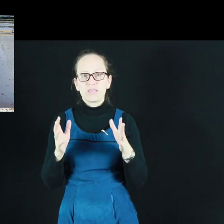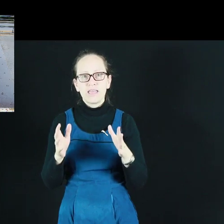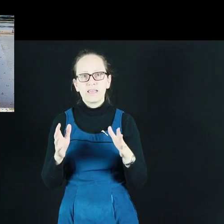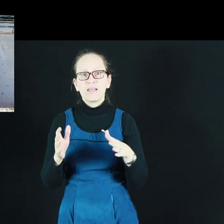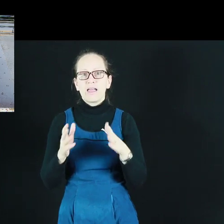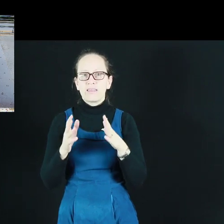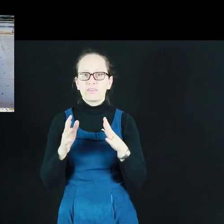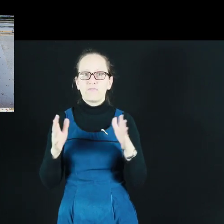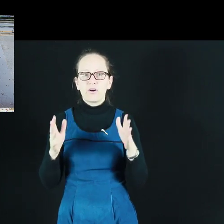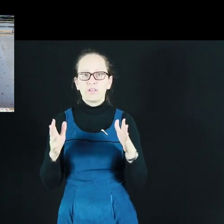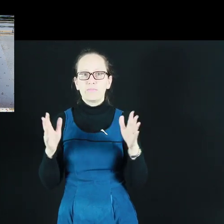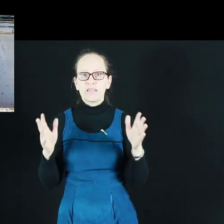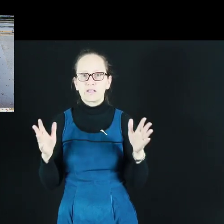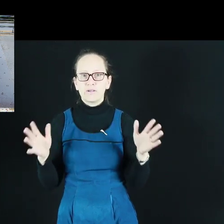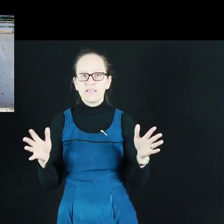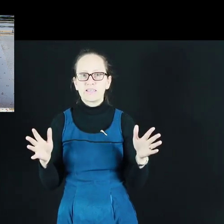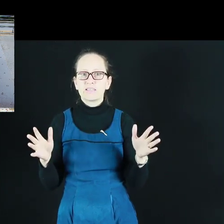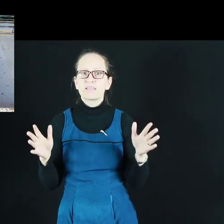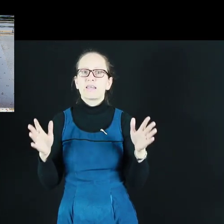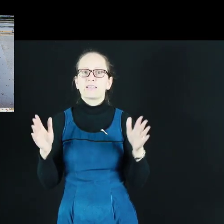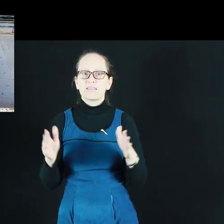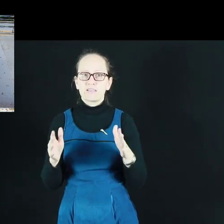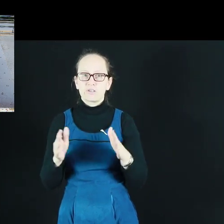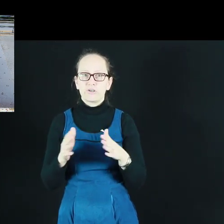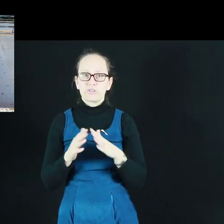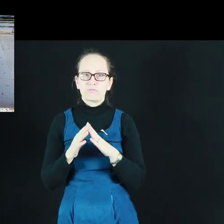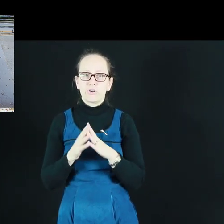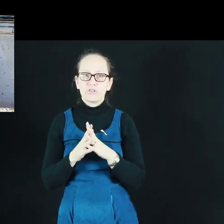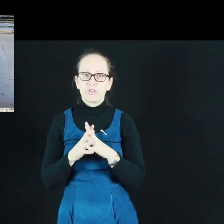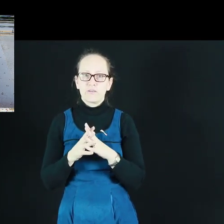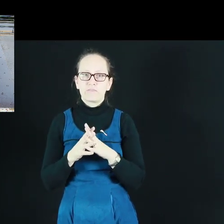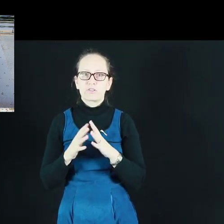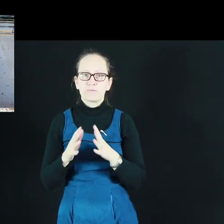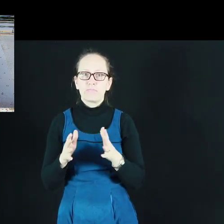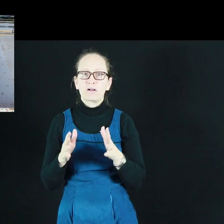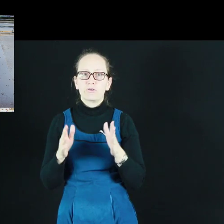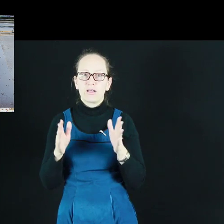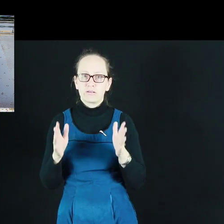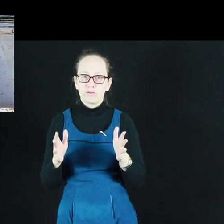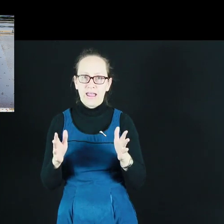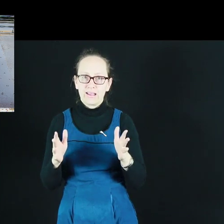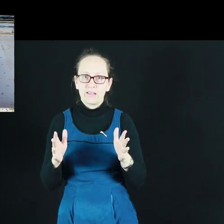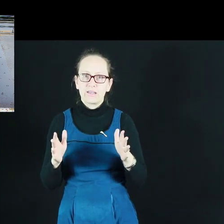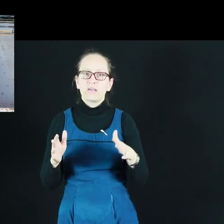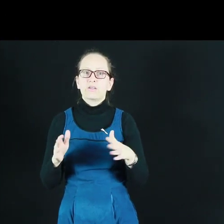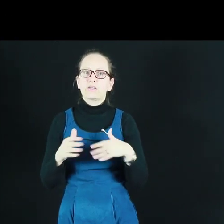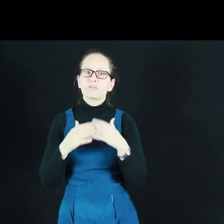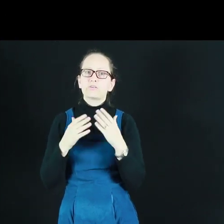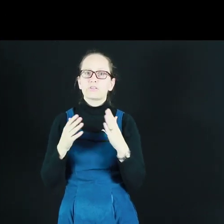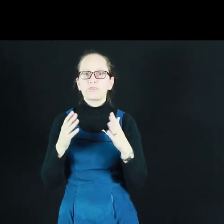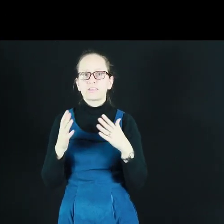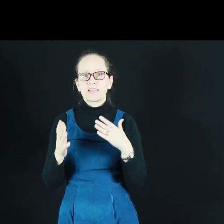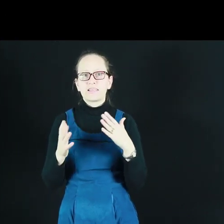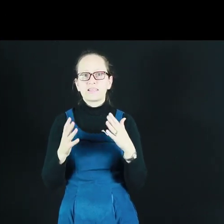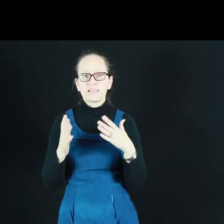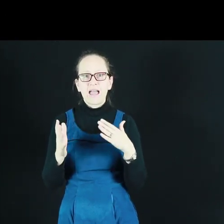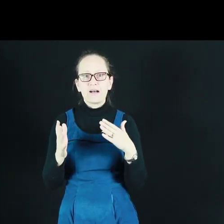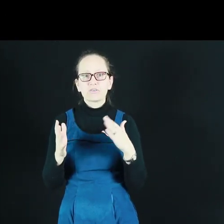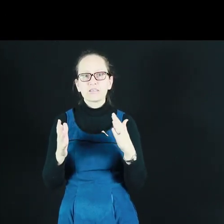day and the volume increases, it doesn't cause the road surface to buckle and crack. You can also see this in houses.